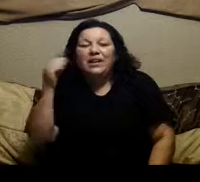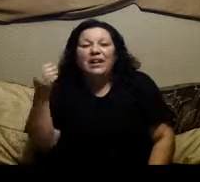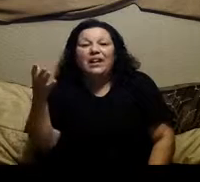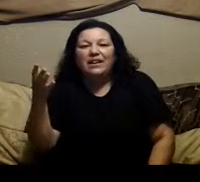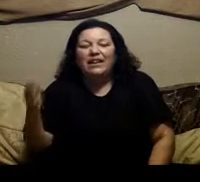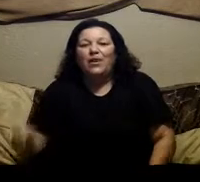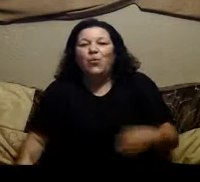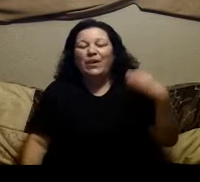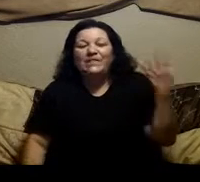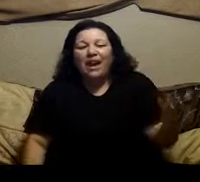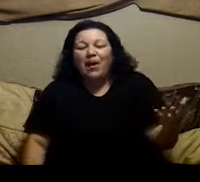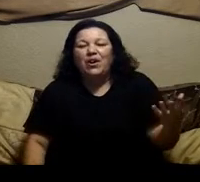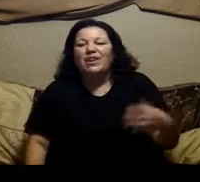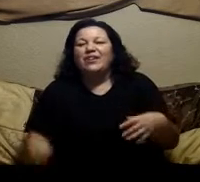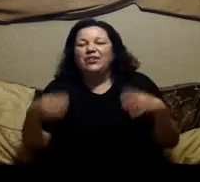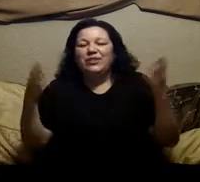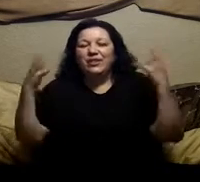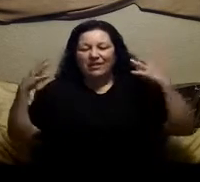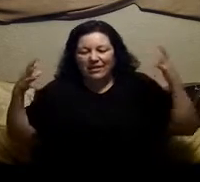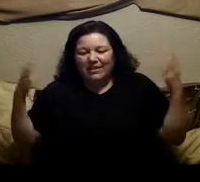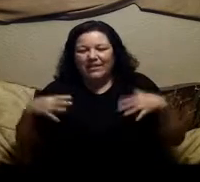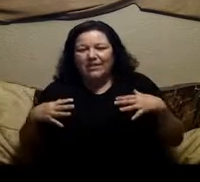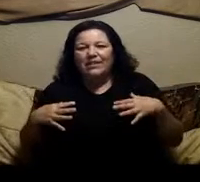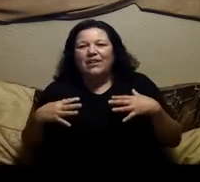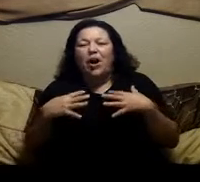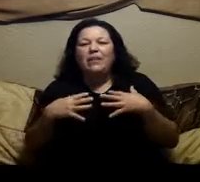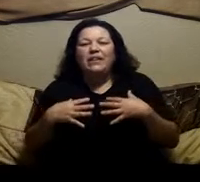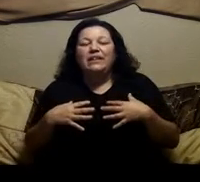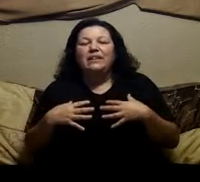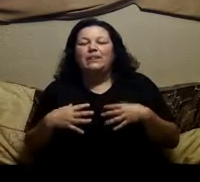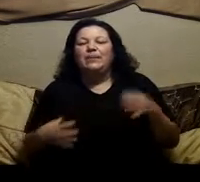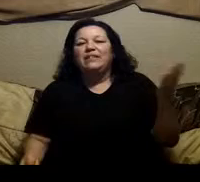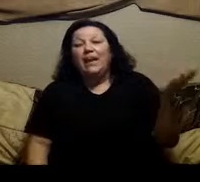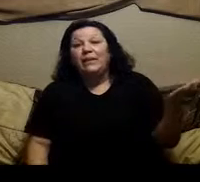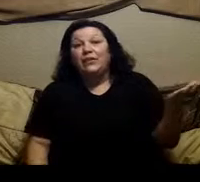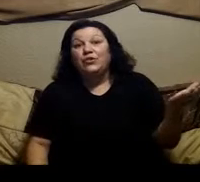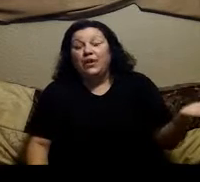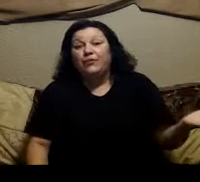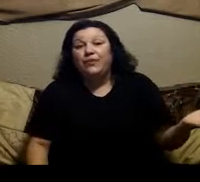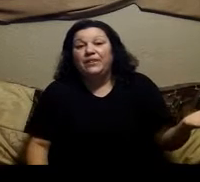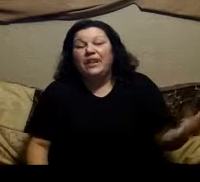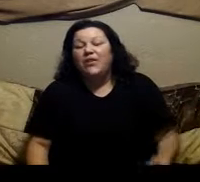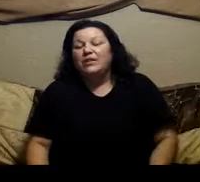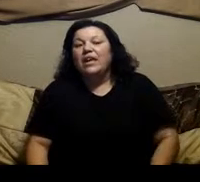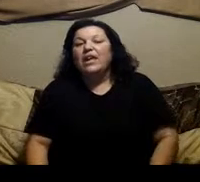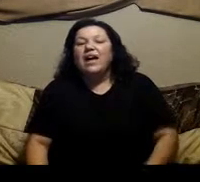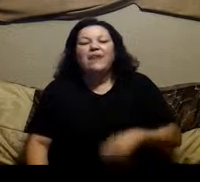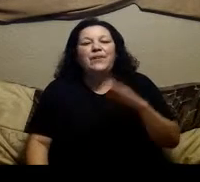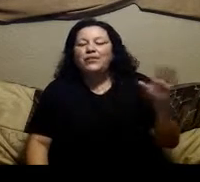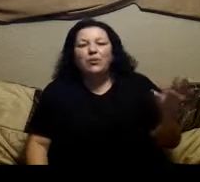hit it like once an hour just to calm the nicotine because i had to be on this train for 15 hours and i felt so